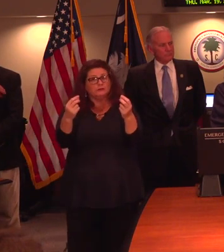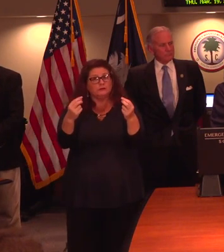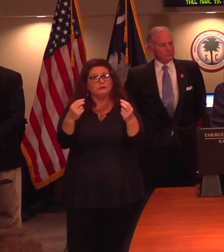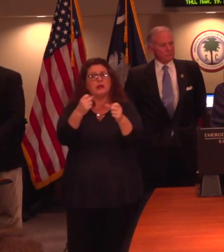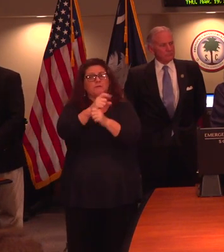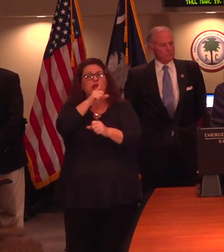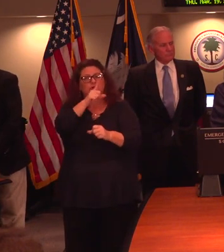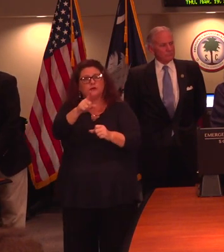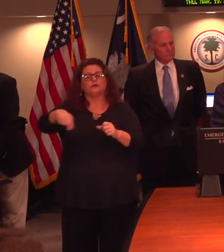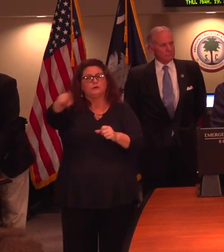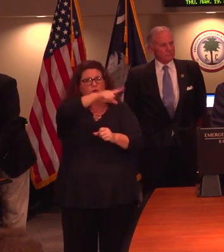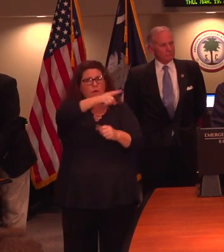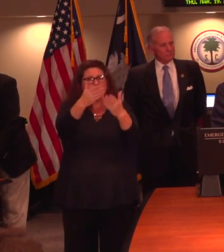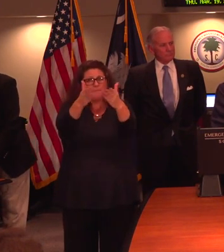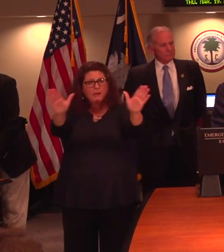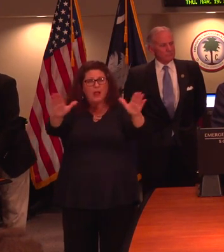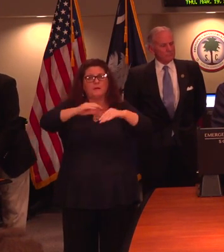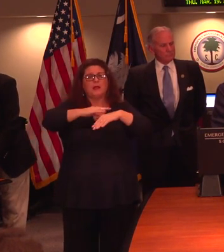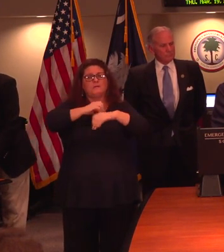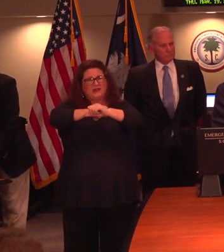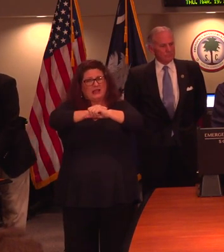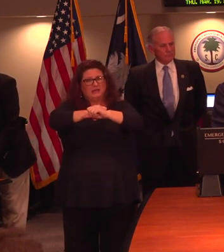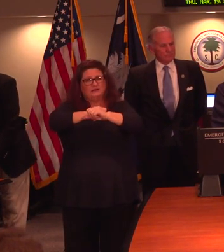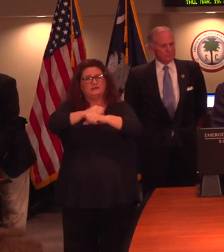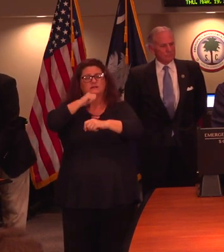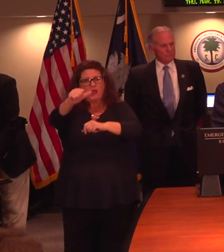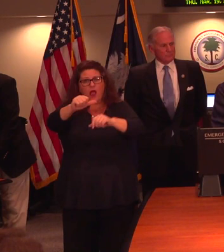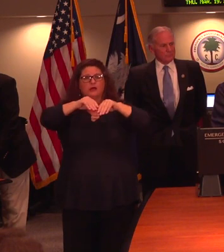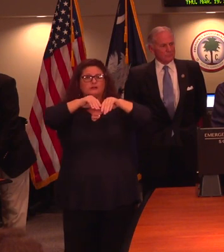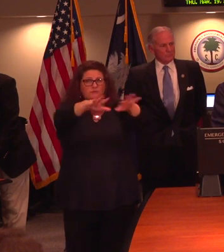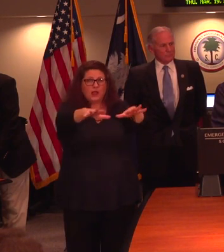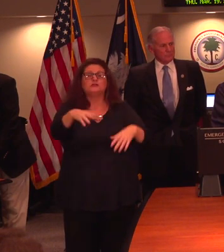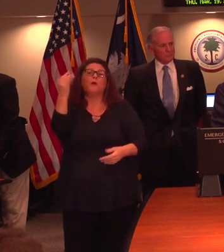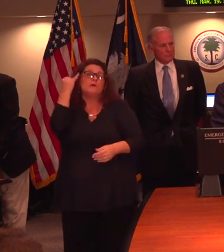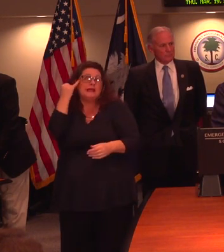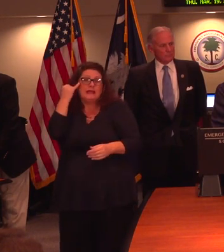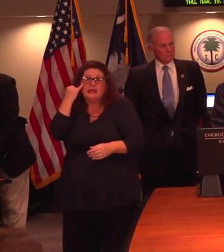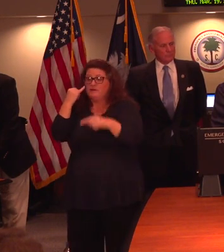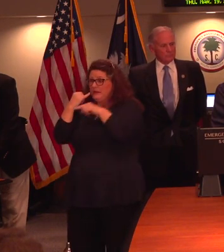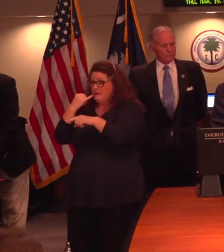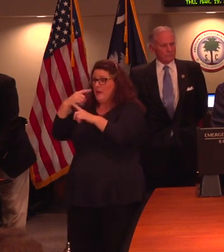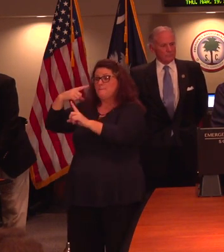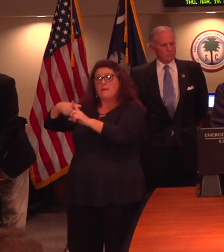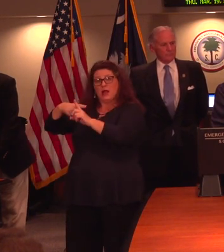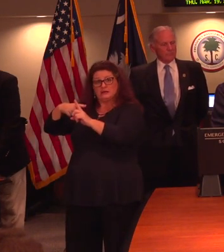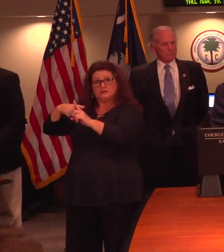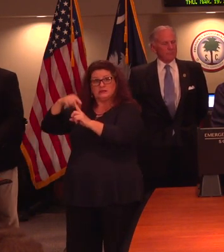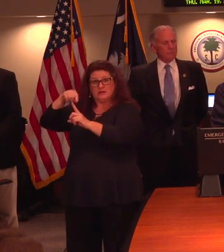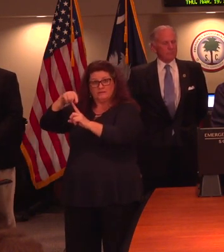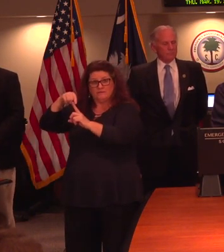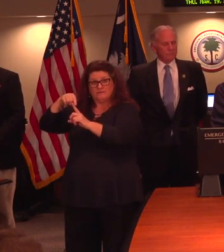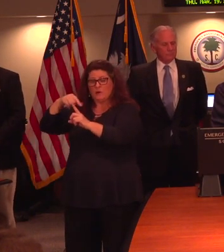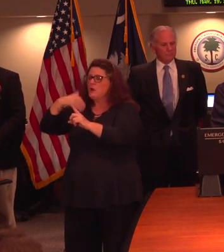best protecting the public health and limiting the spread of the virus. So when a positive case is known, we work to identify the close